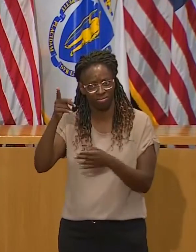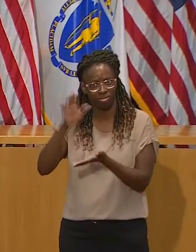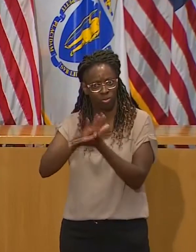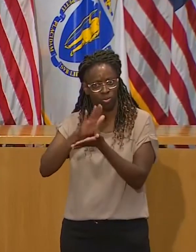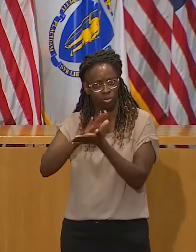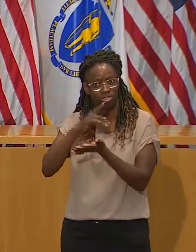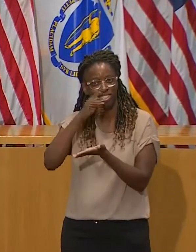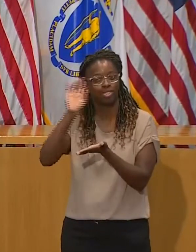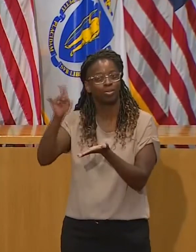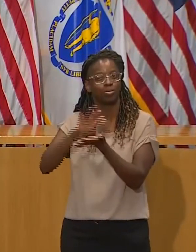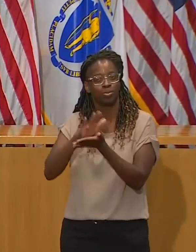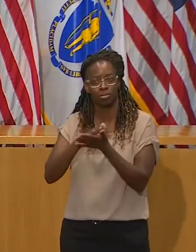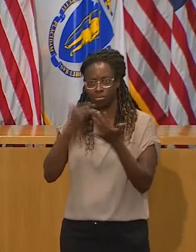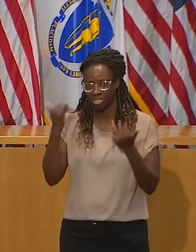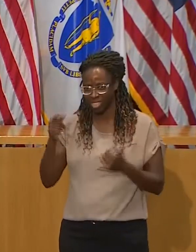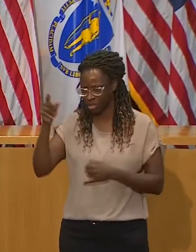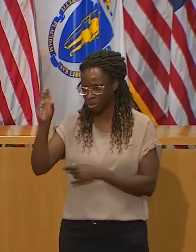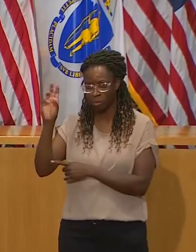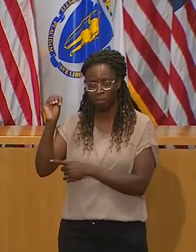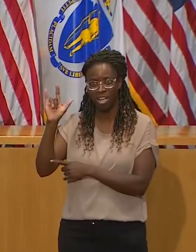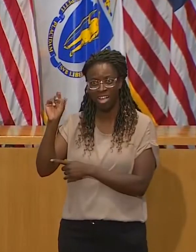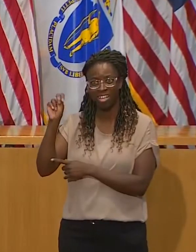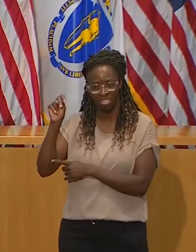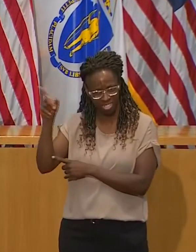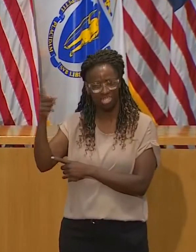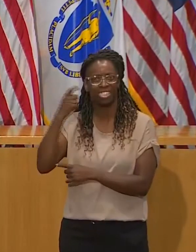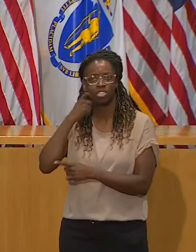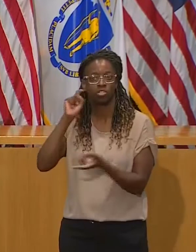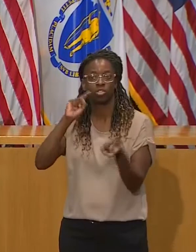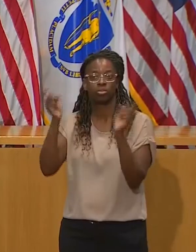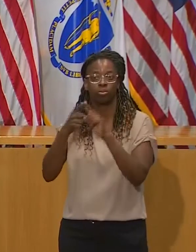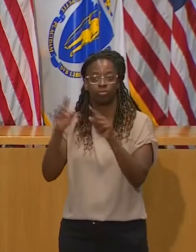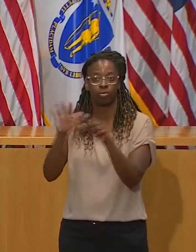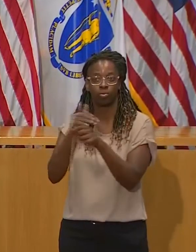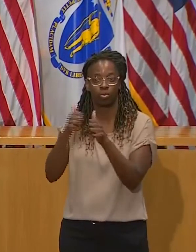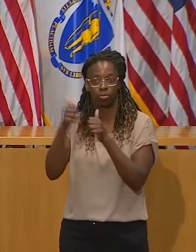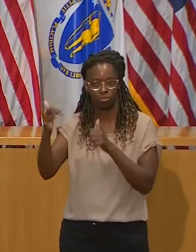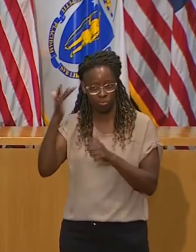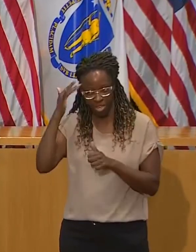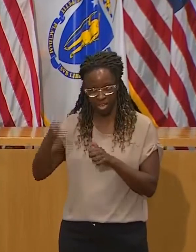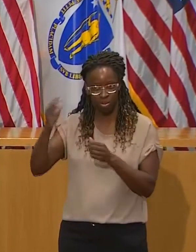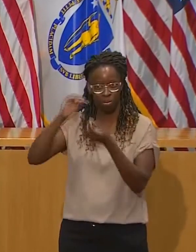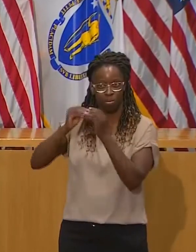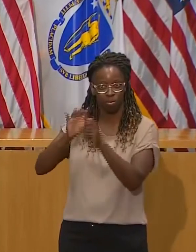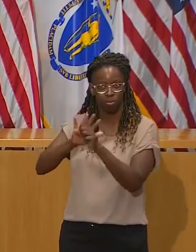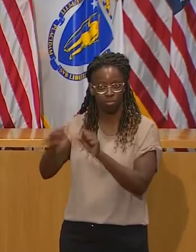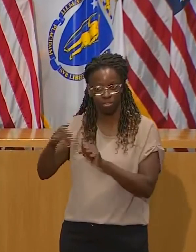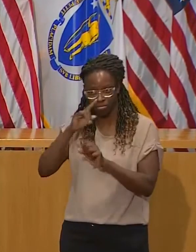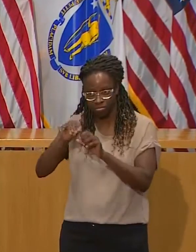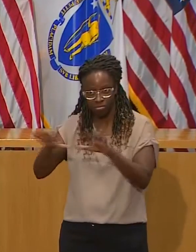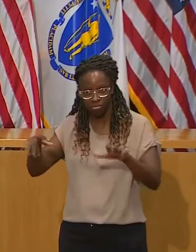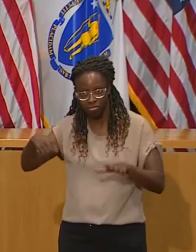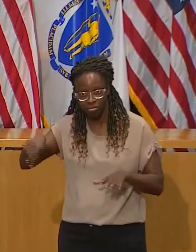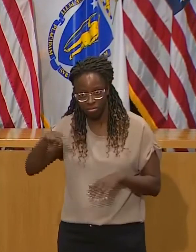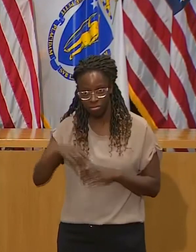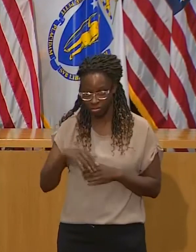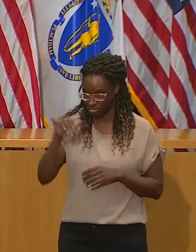with parties or infection rates should be shutting down at this point? Well, let's start with Marblehead.